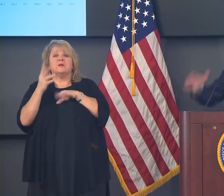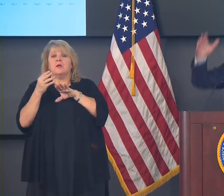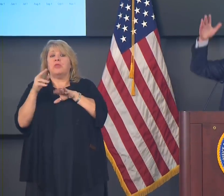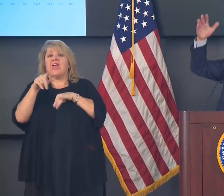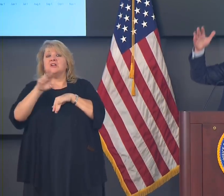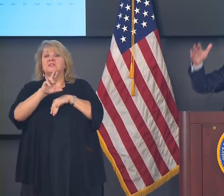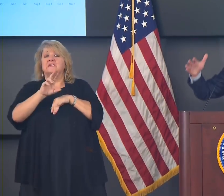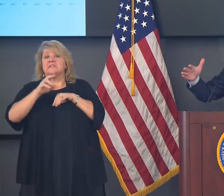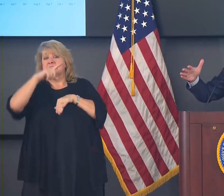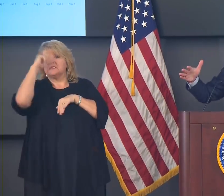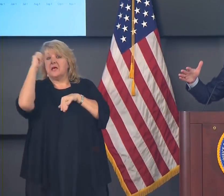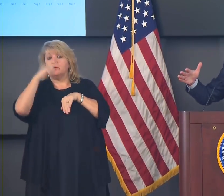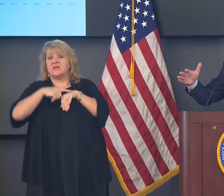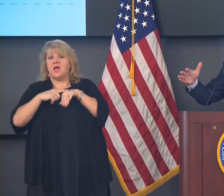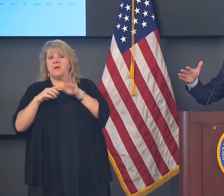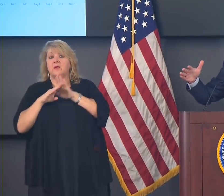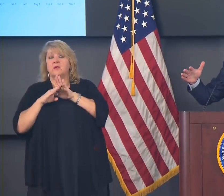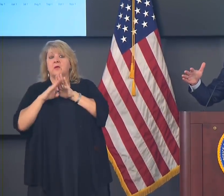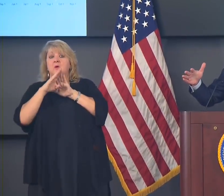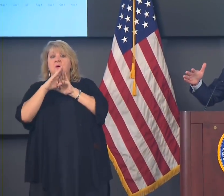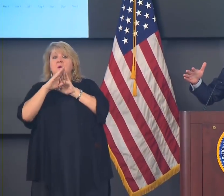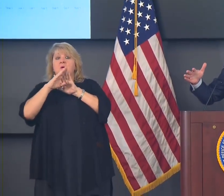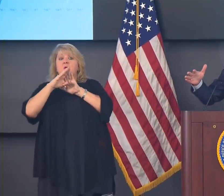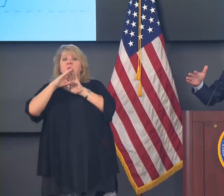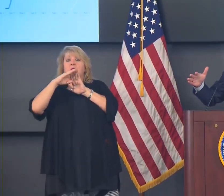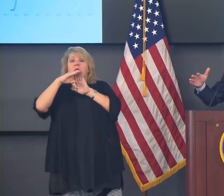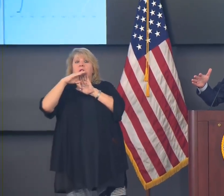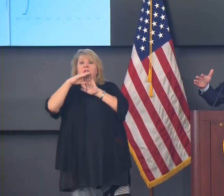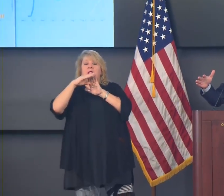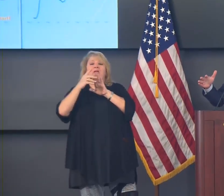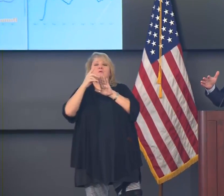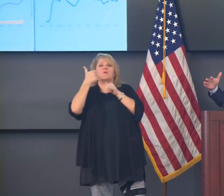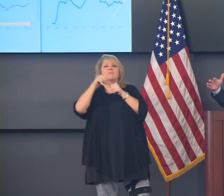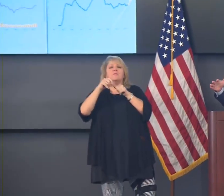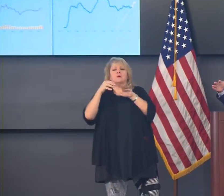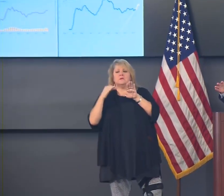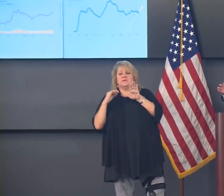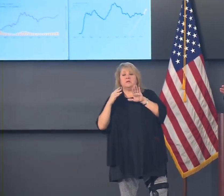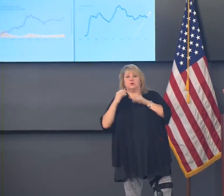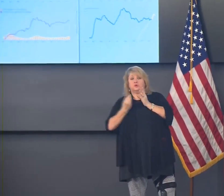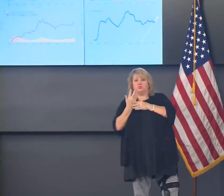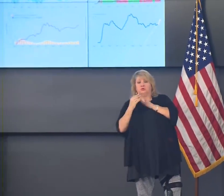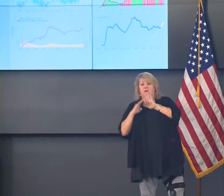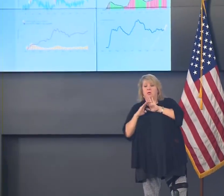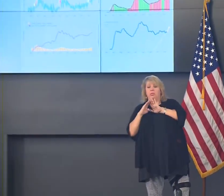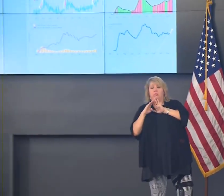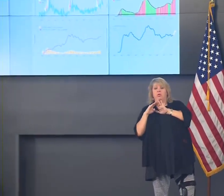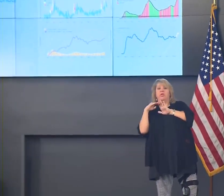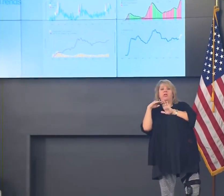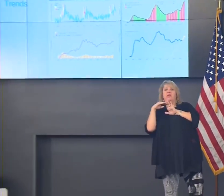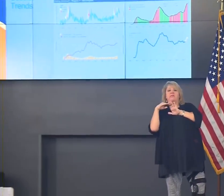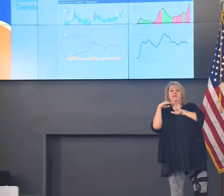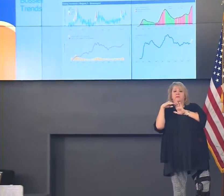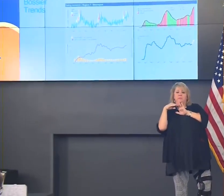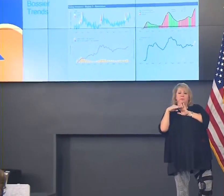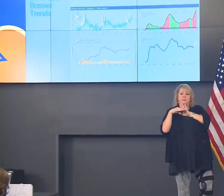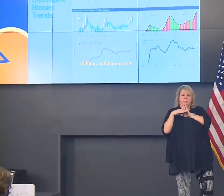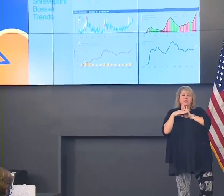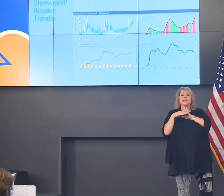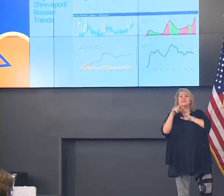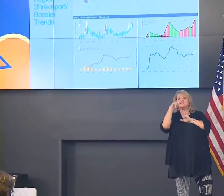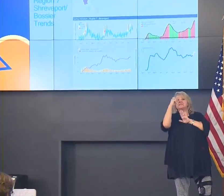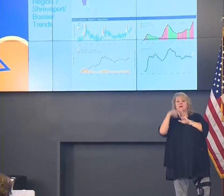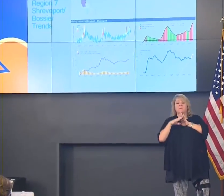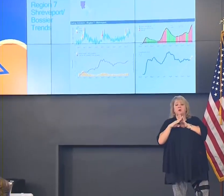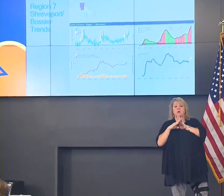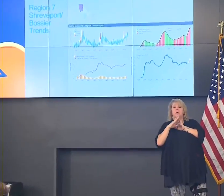The numbers never came down anywhere close to where they were before the summer surge started. So very high baseline there